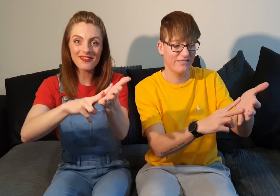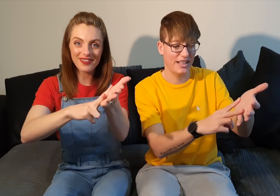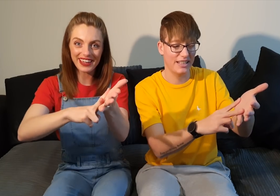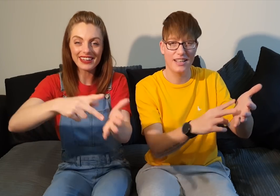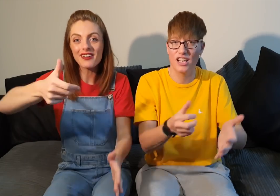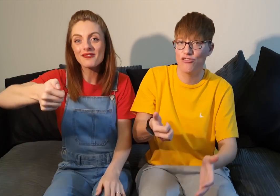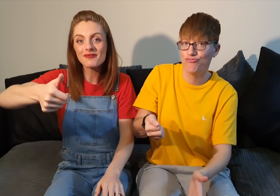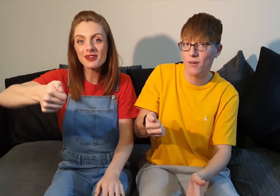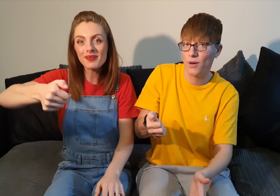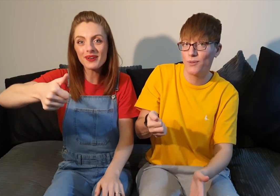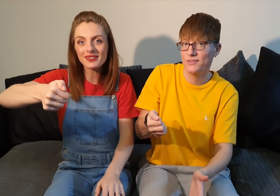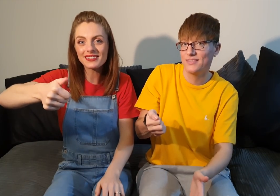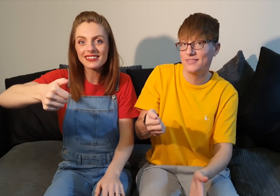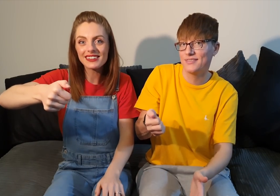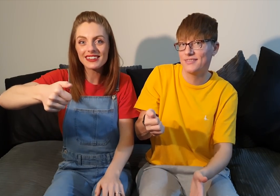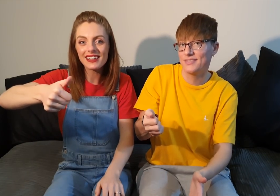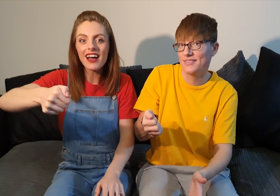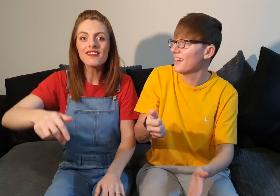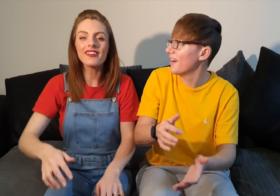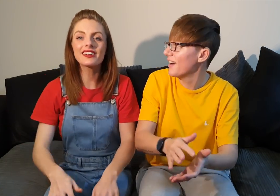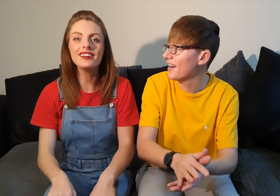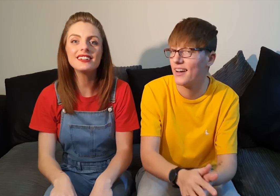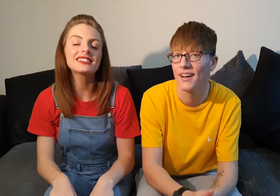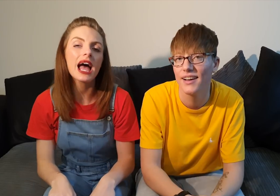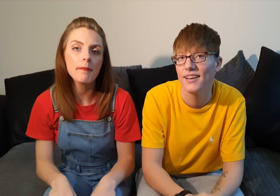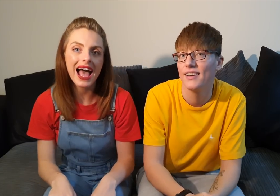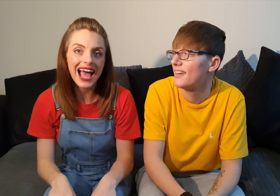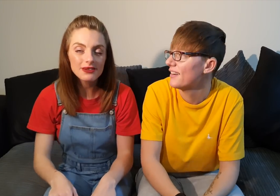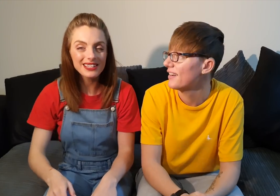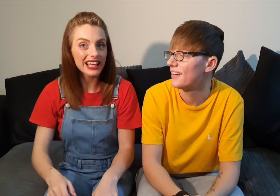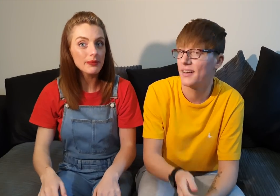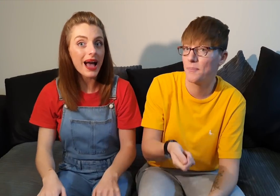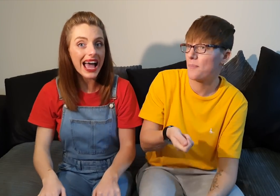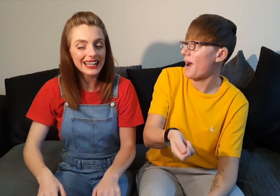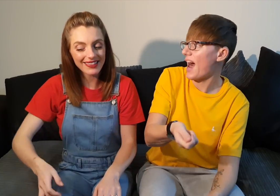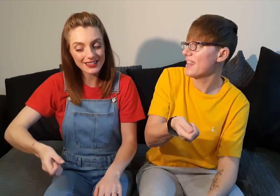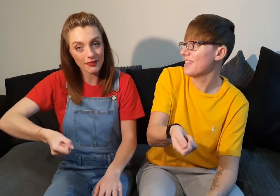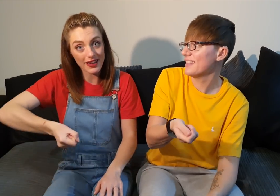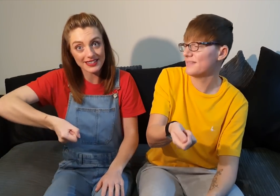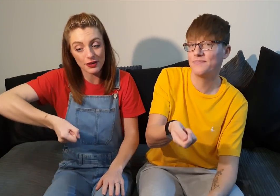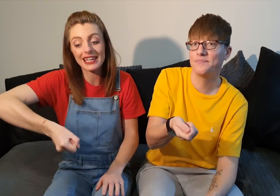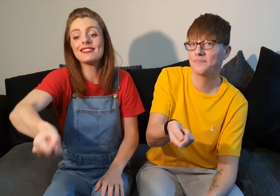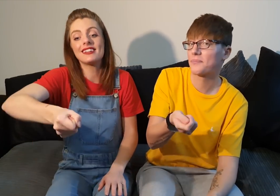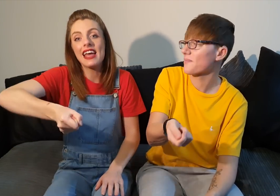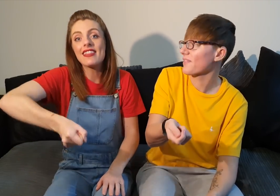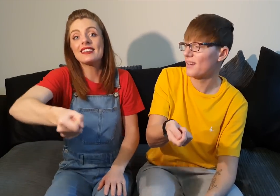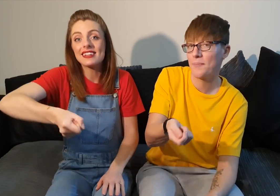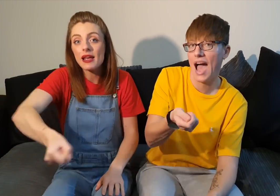remote very good and pan we sign pan like this you'll find this in your kitchen this is a